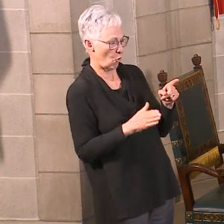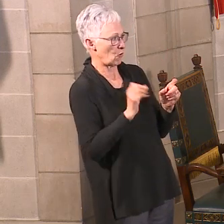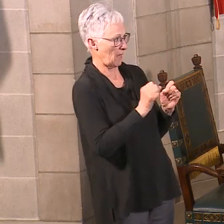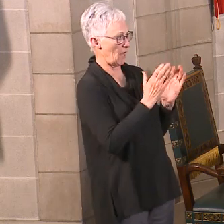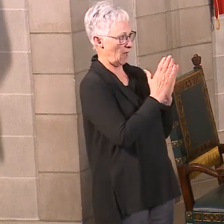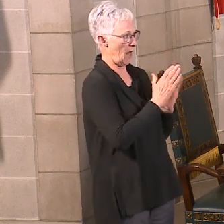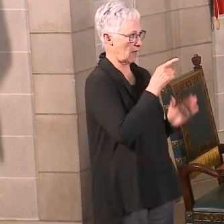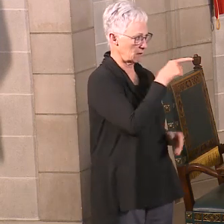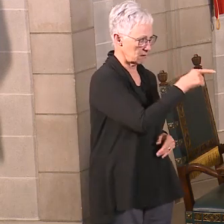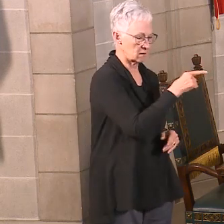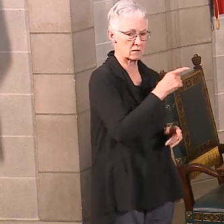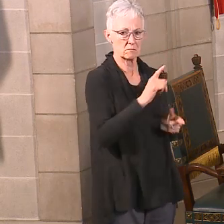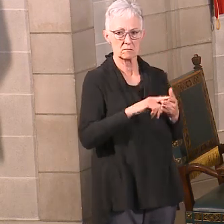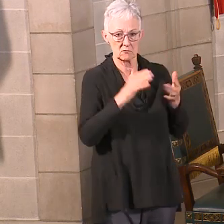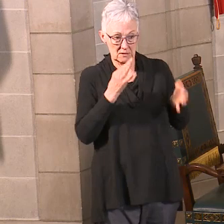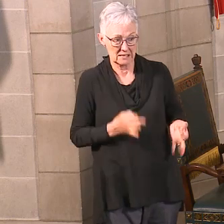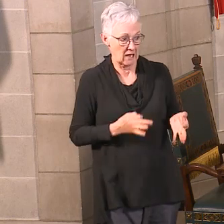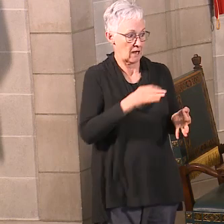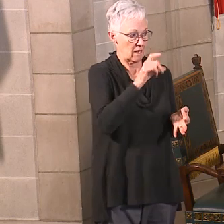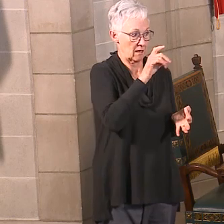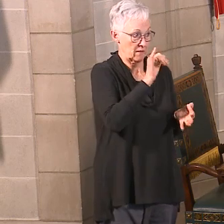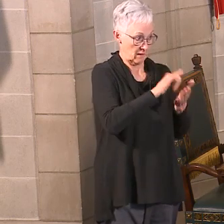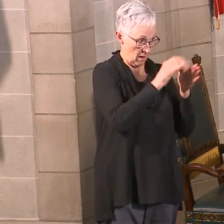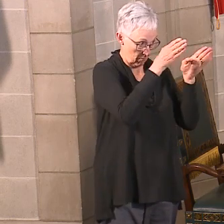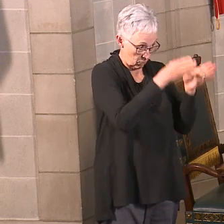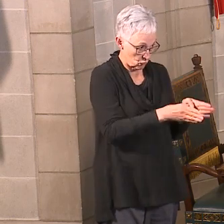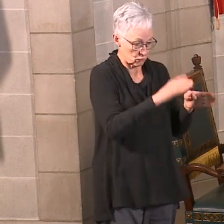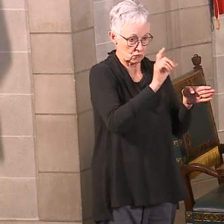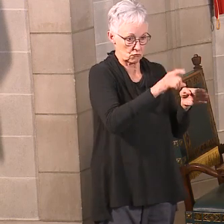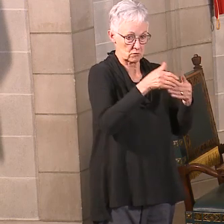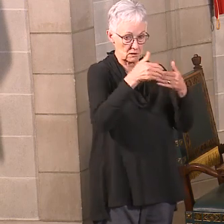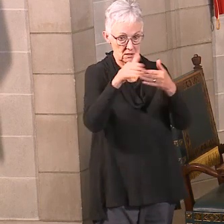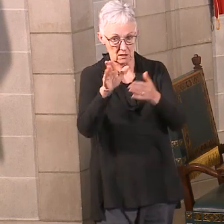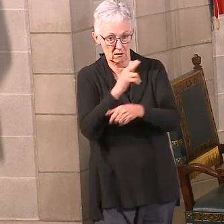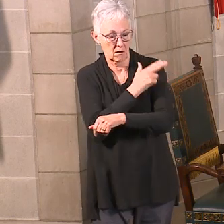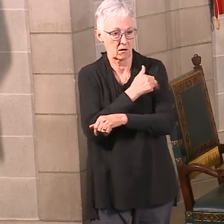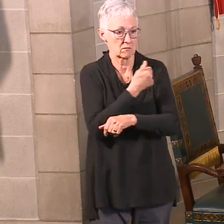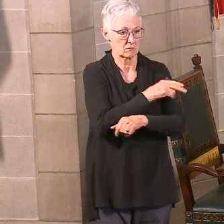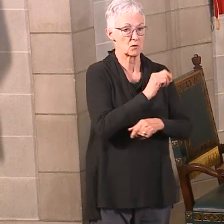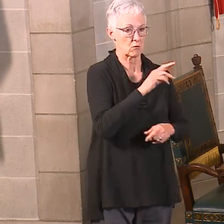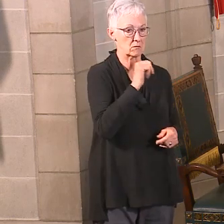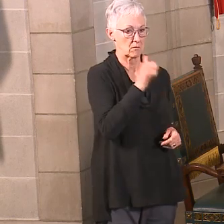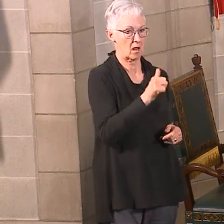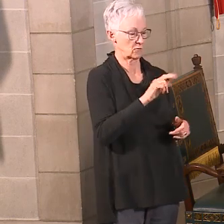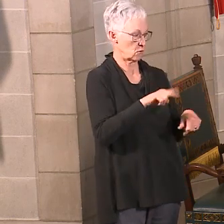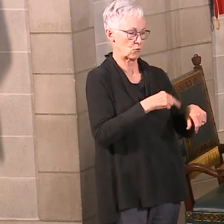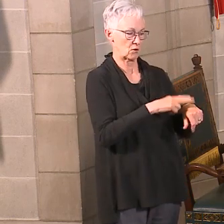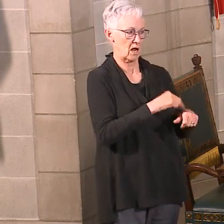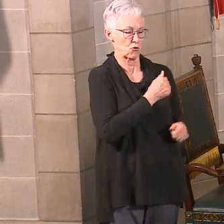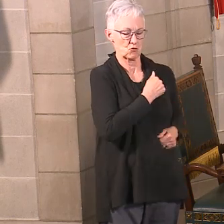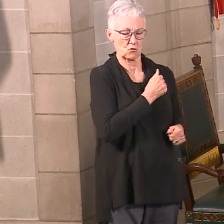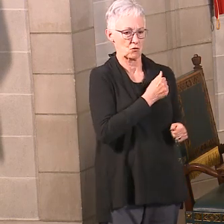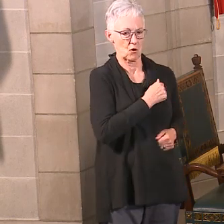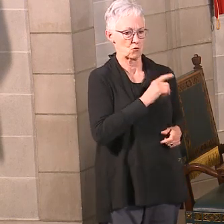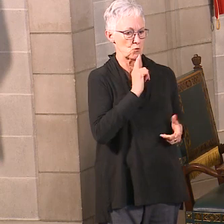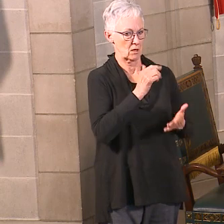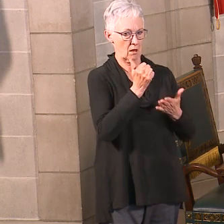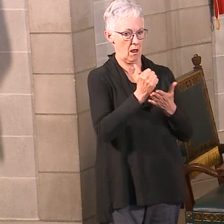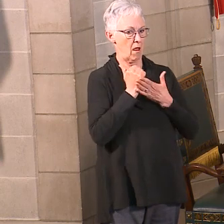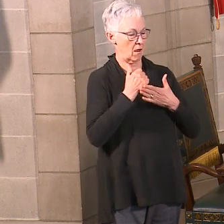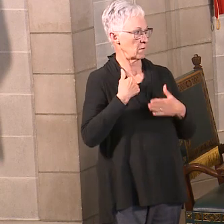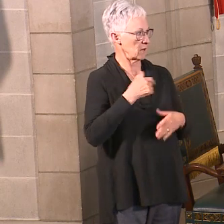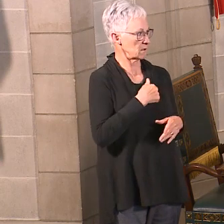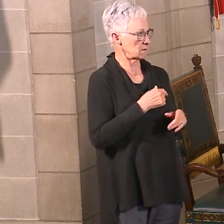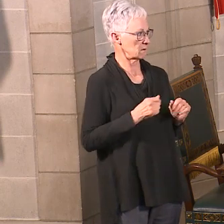to a hospital. So, again, National Guard, great partners in this to get this rolled out. Is it starting today or?